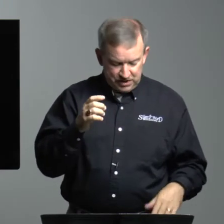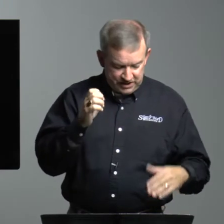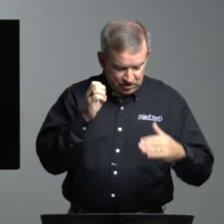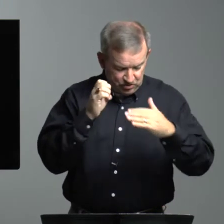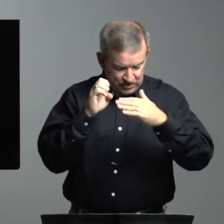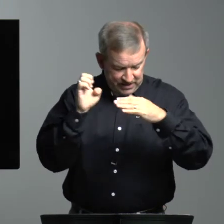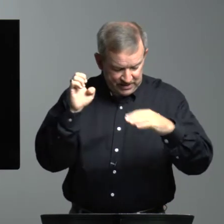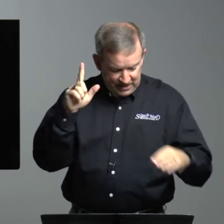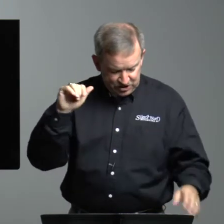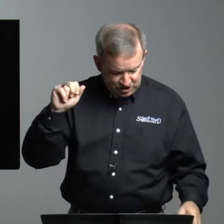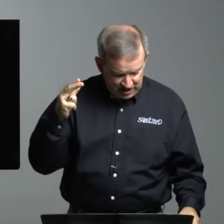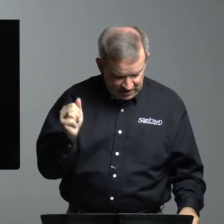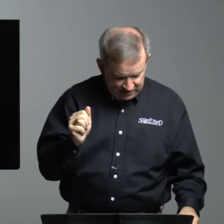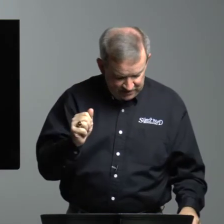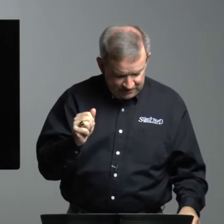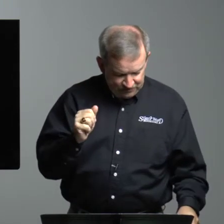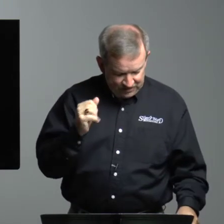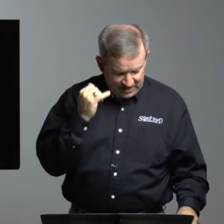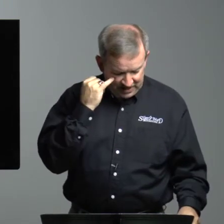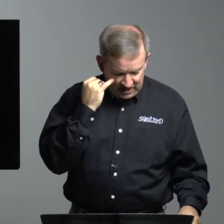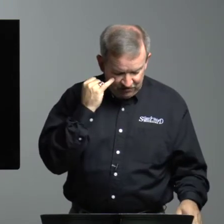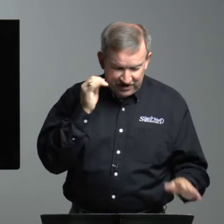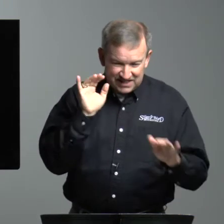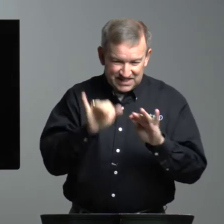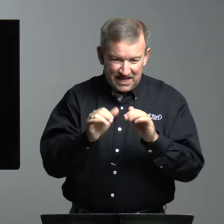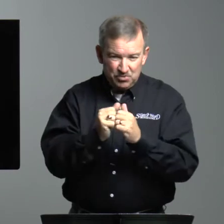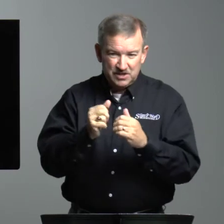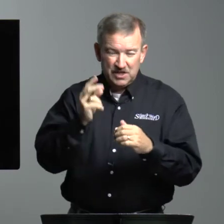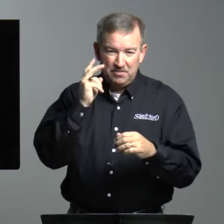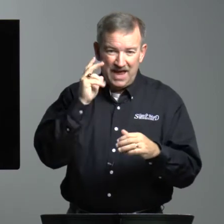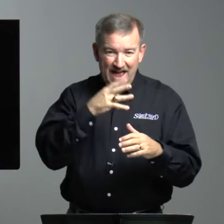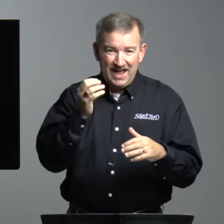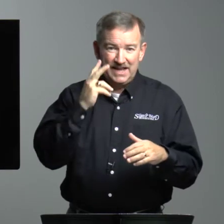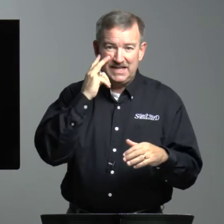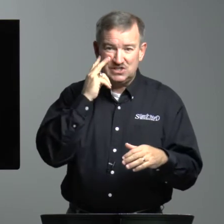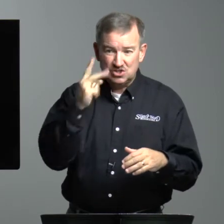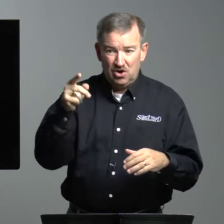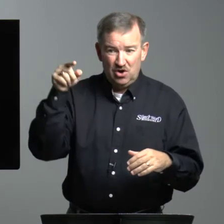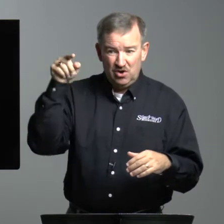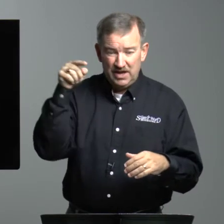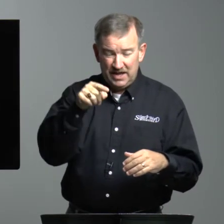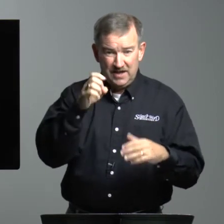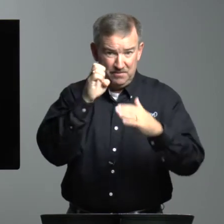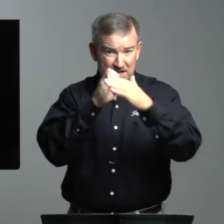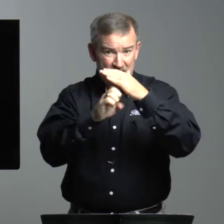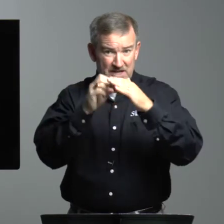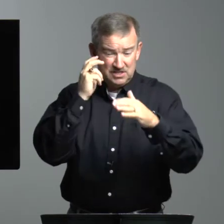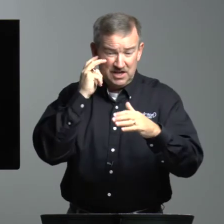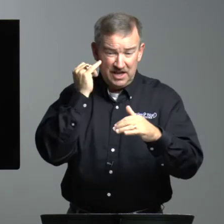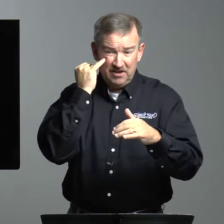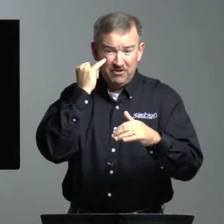Elisha that if he stayed with him and he saw him, Elijah, if